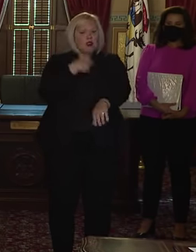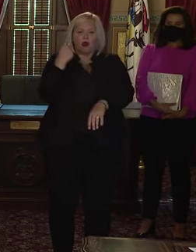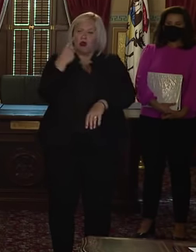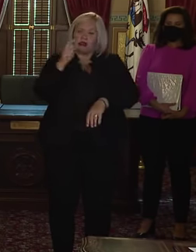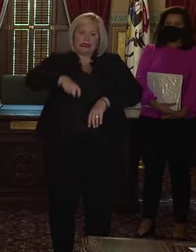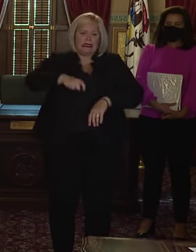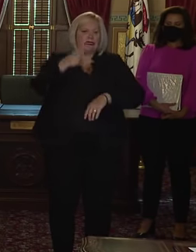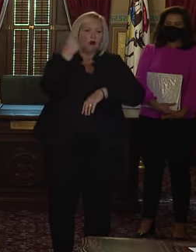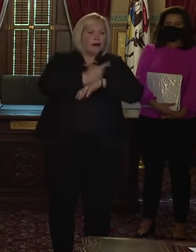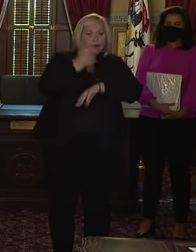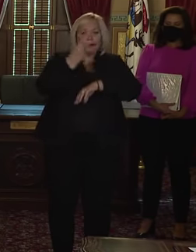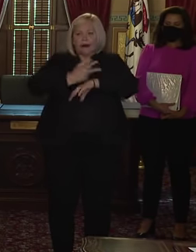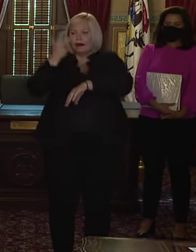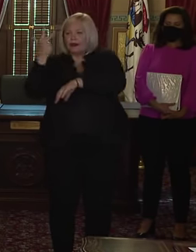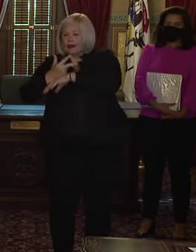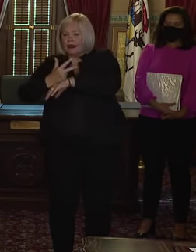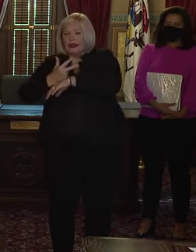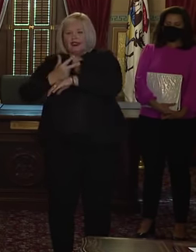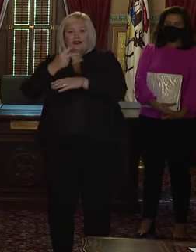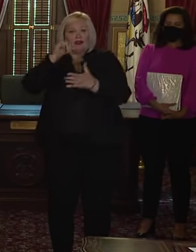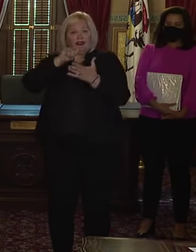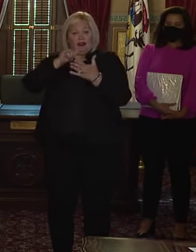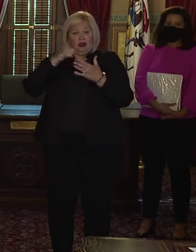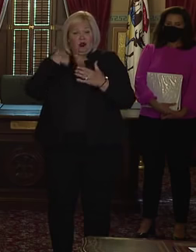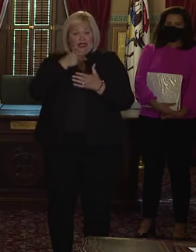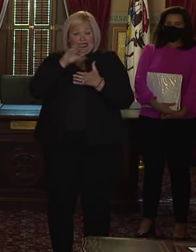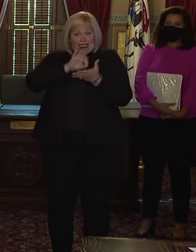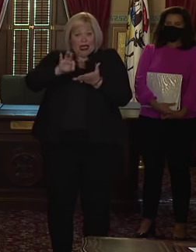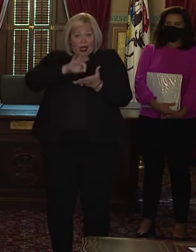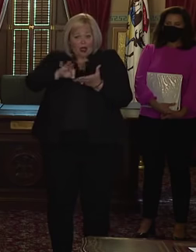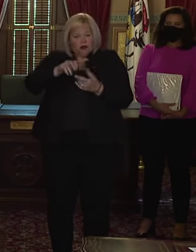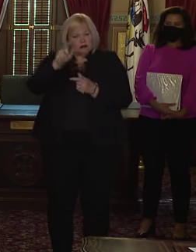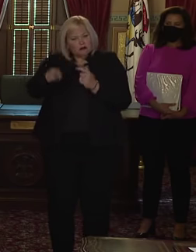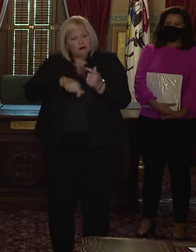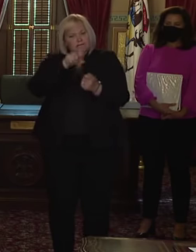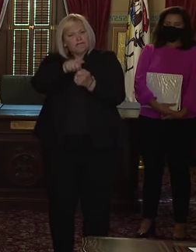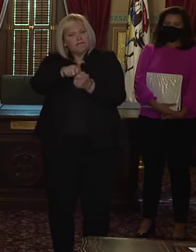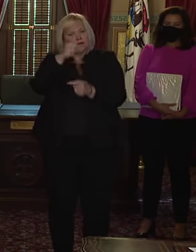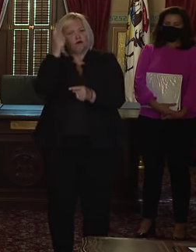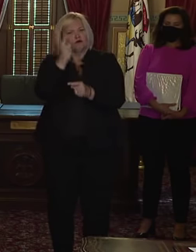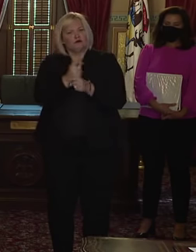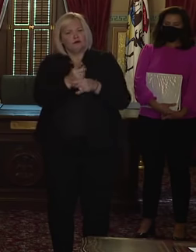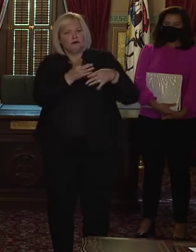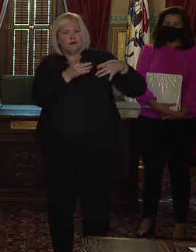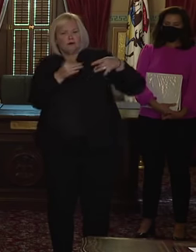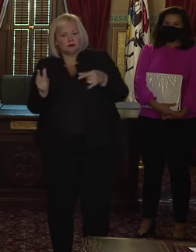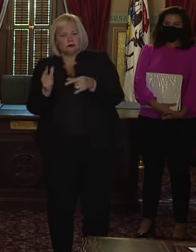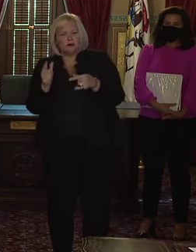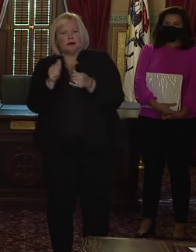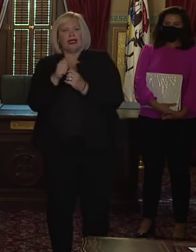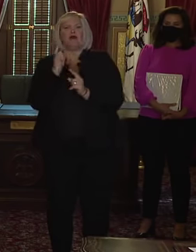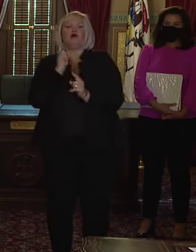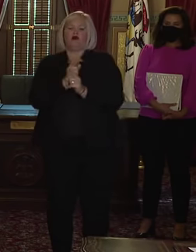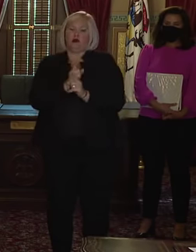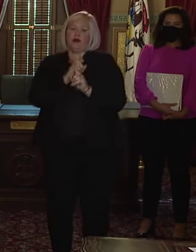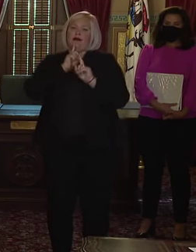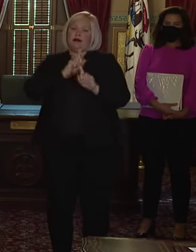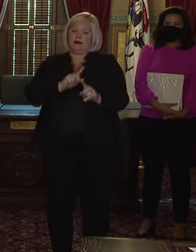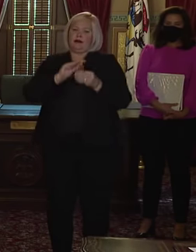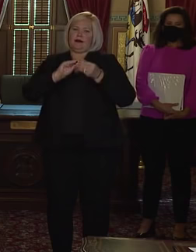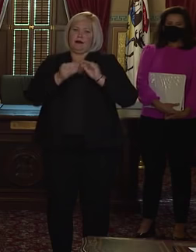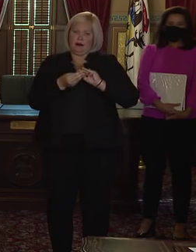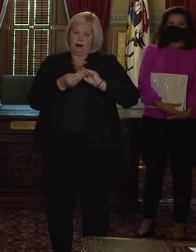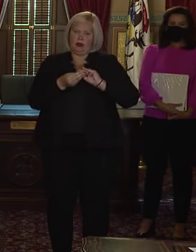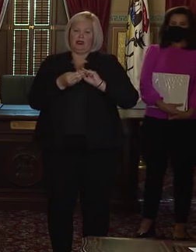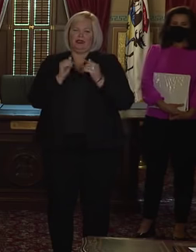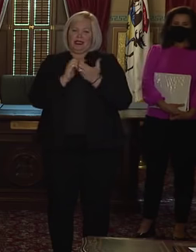days, that that process is methodical, it's secure, and when it's done, the results are accurate. So at this point, that's what we're all going to prioritize,